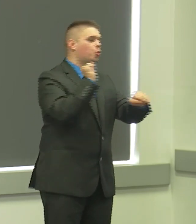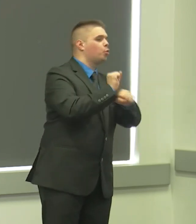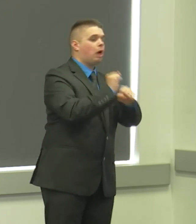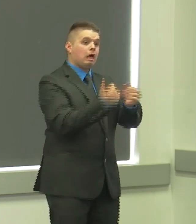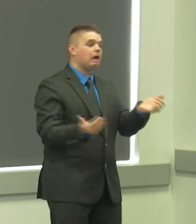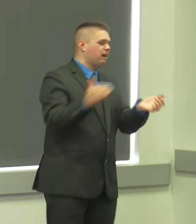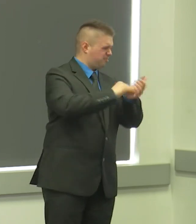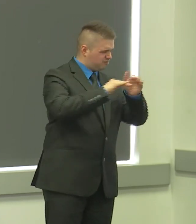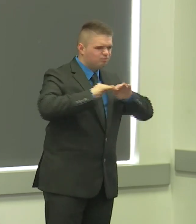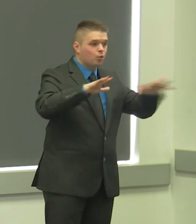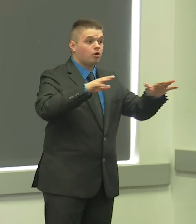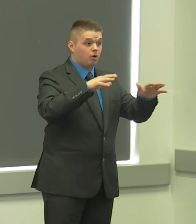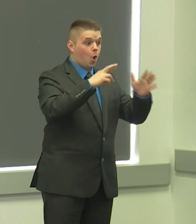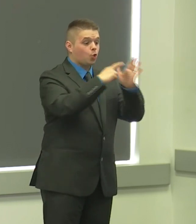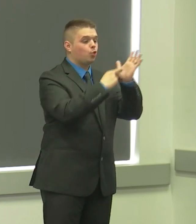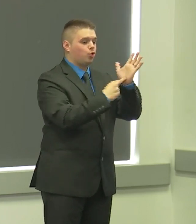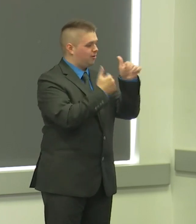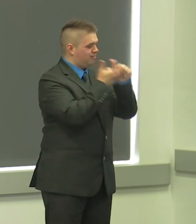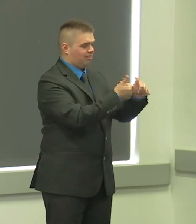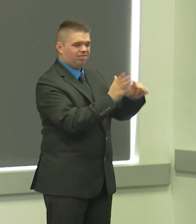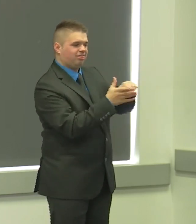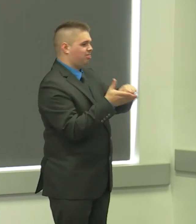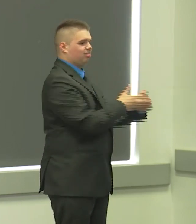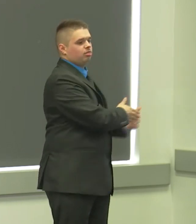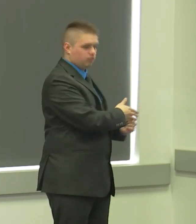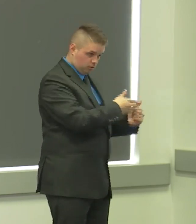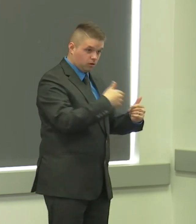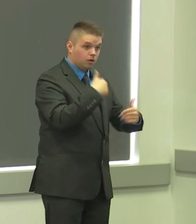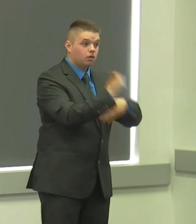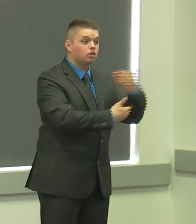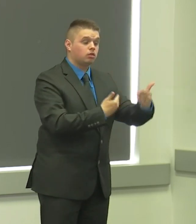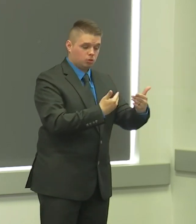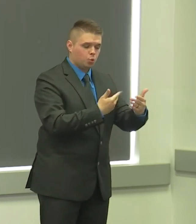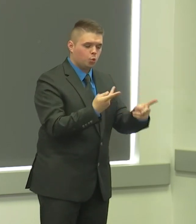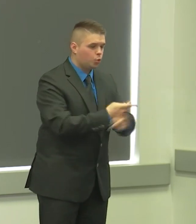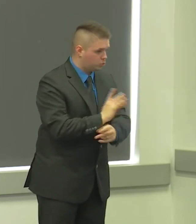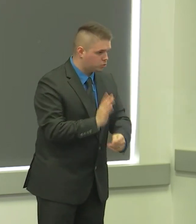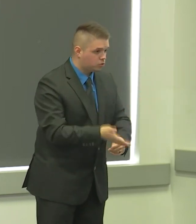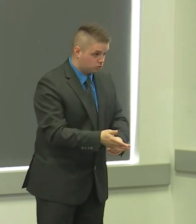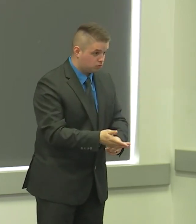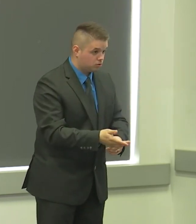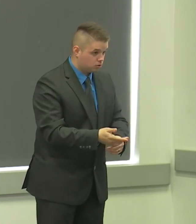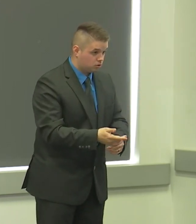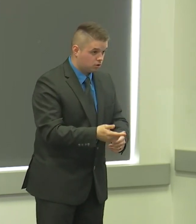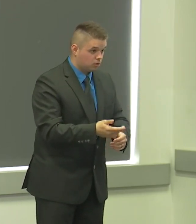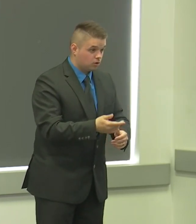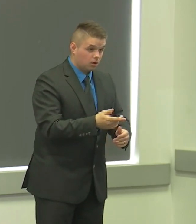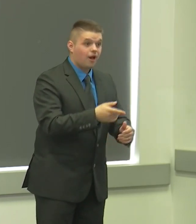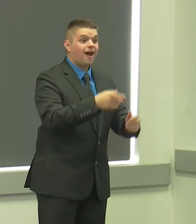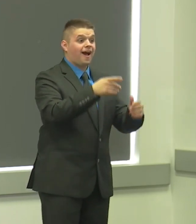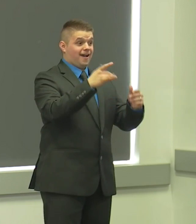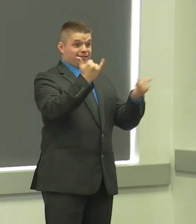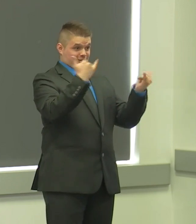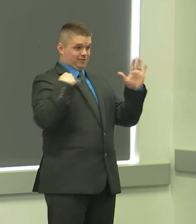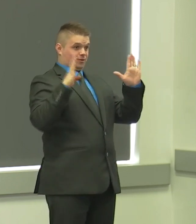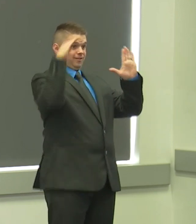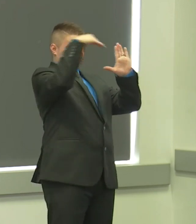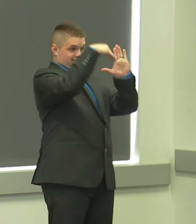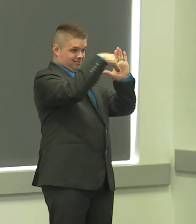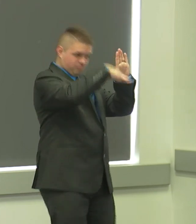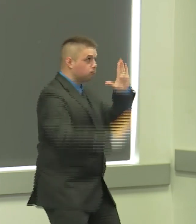all of those social distancing measures, the virus numbers then again go through the roof.